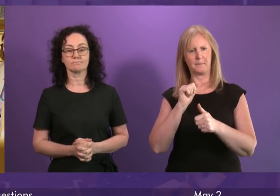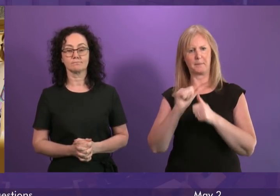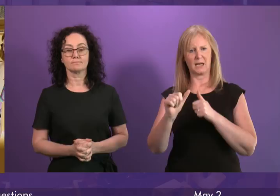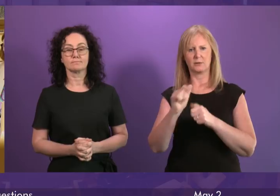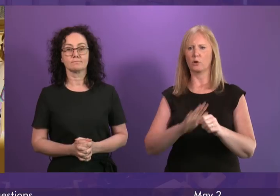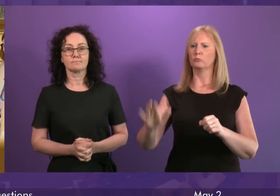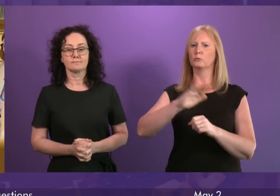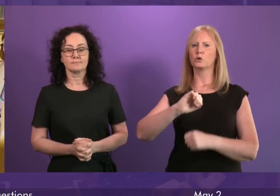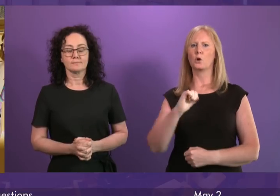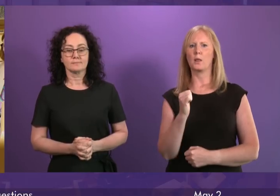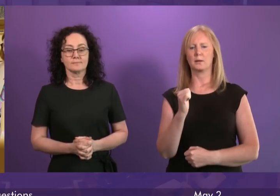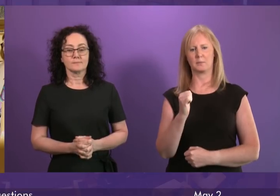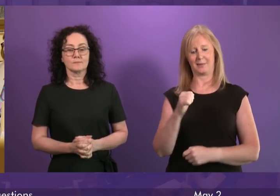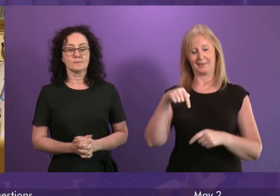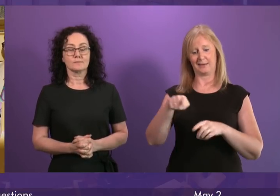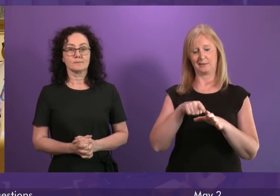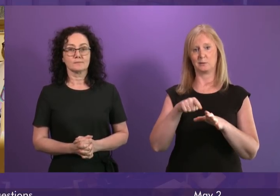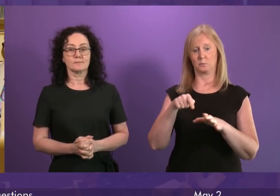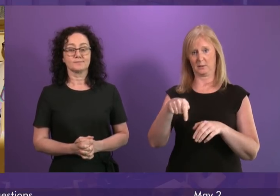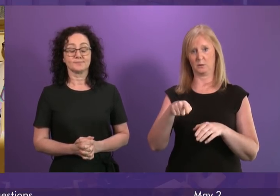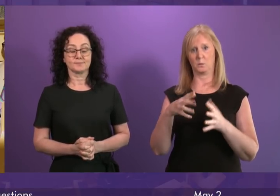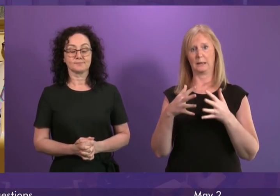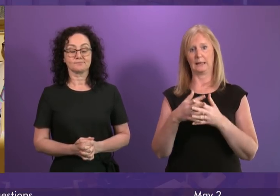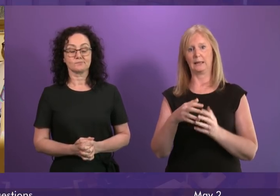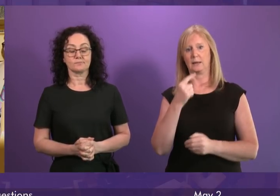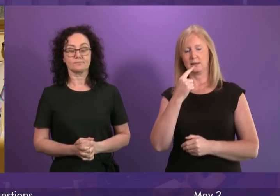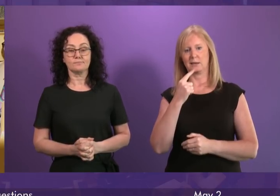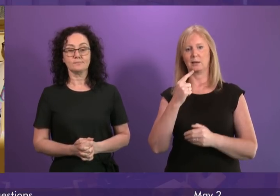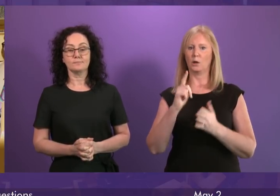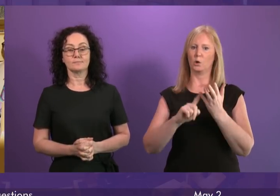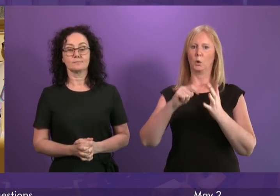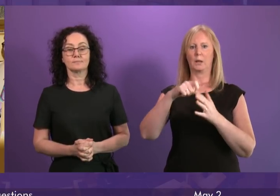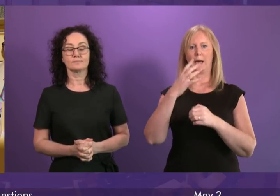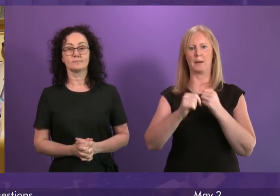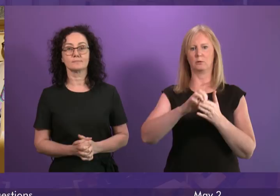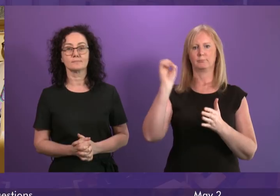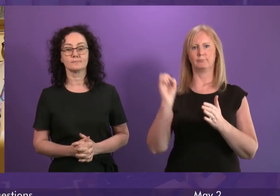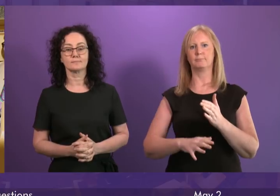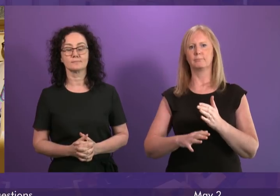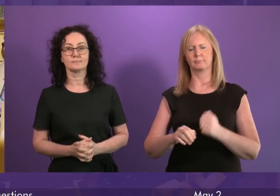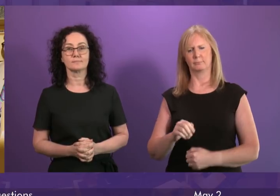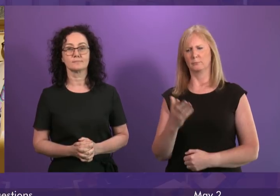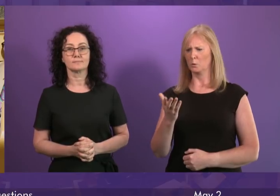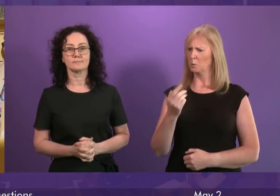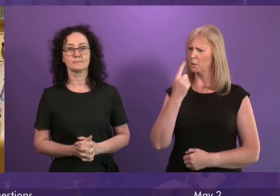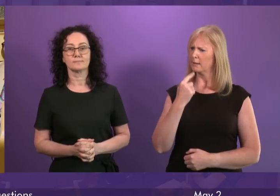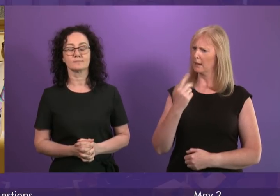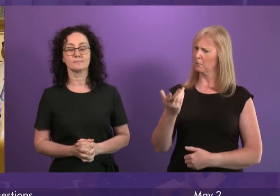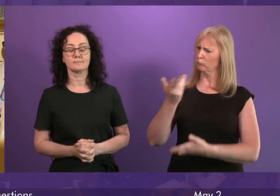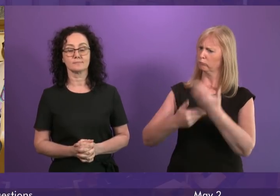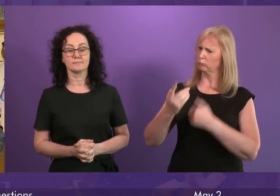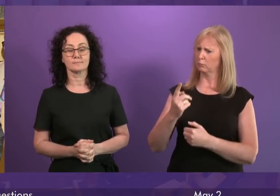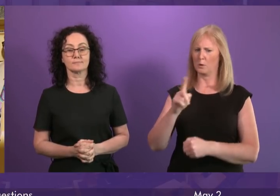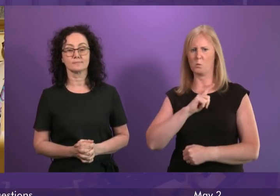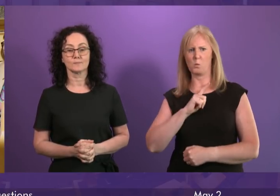Yet this week, she and the SNP voted to ditch the UK pound. So tell me, First Minister, how on earth is dumping the pound in the